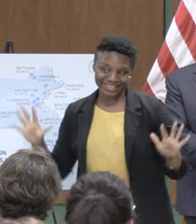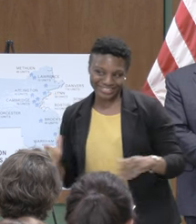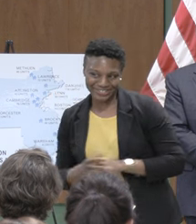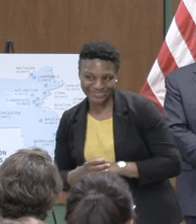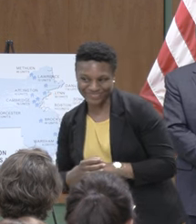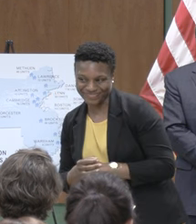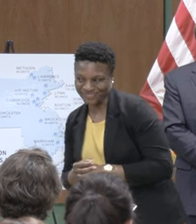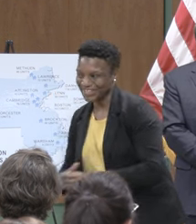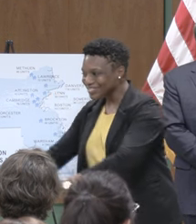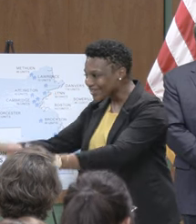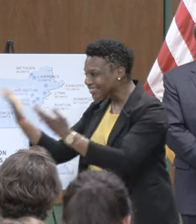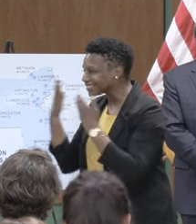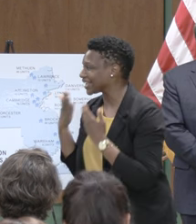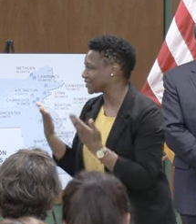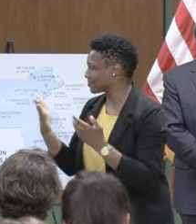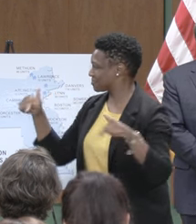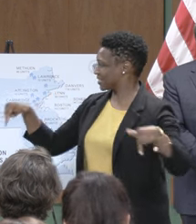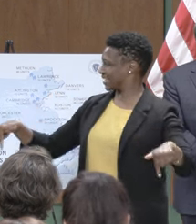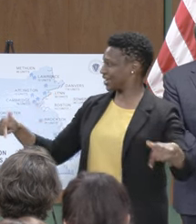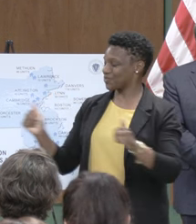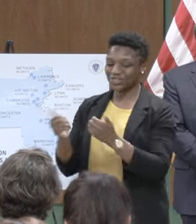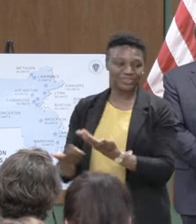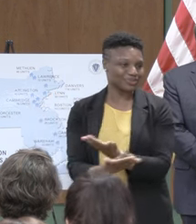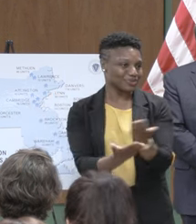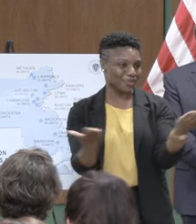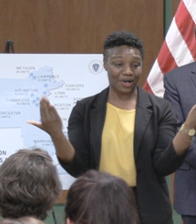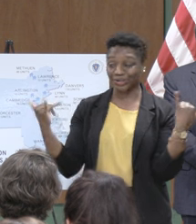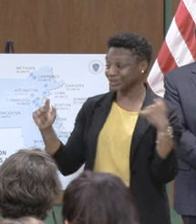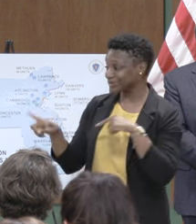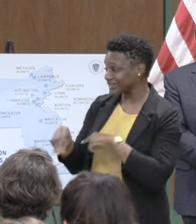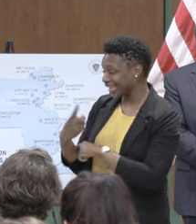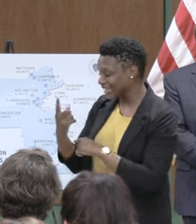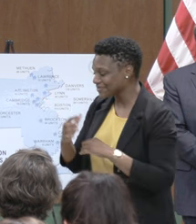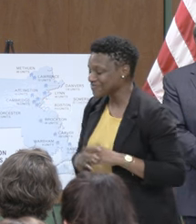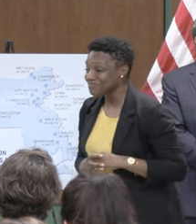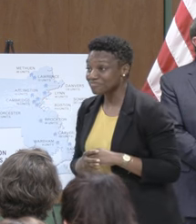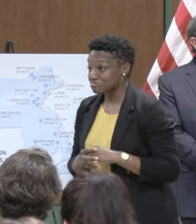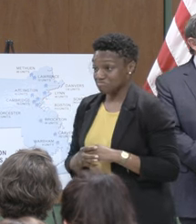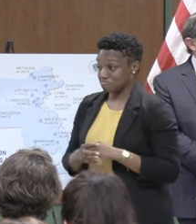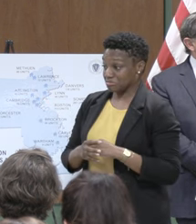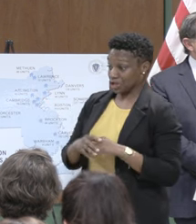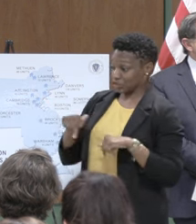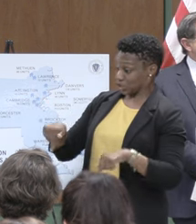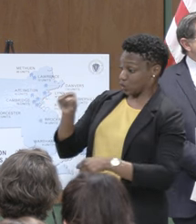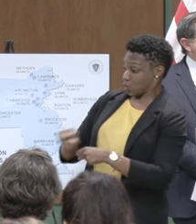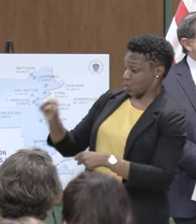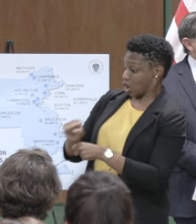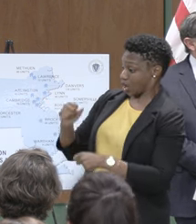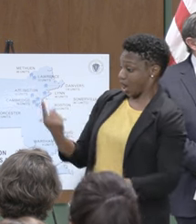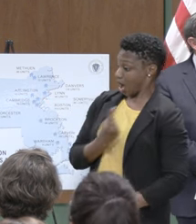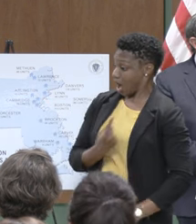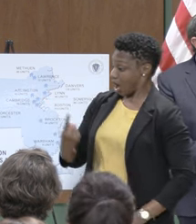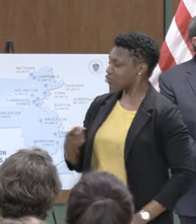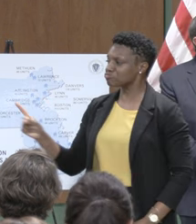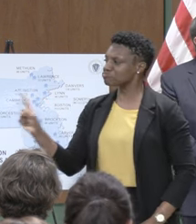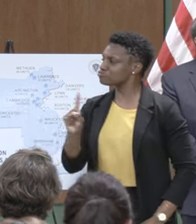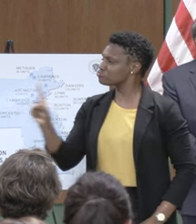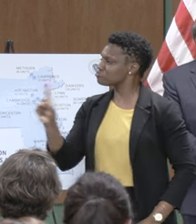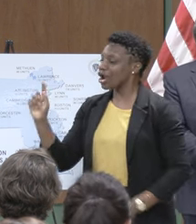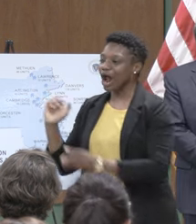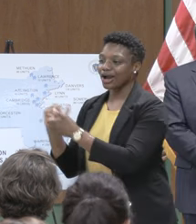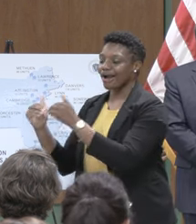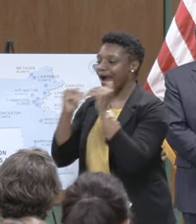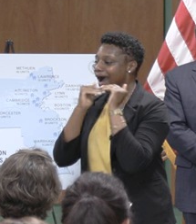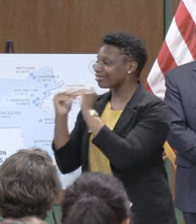so thank you for the pleasure of being able to be with all of you today we can't do this work without the work of our colleagues